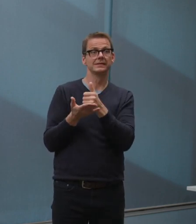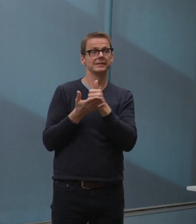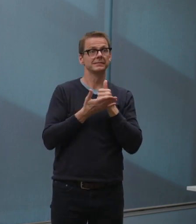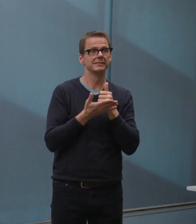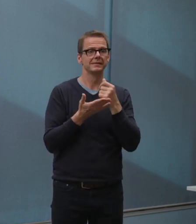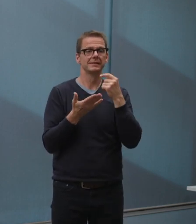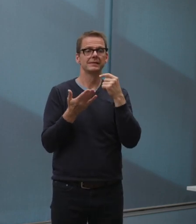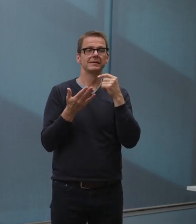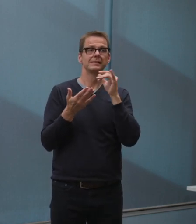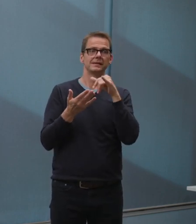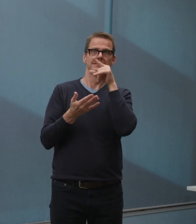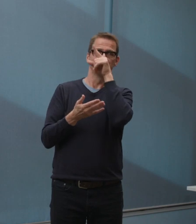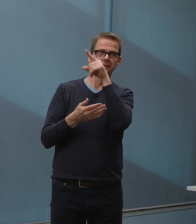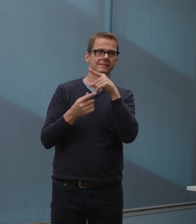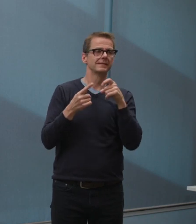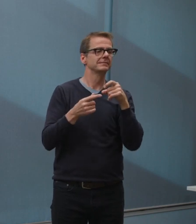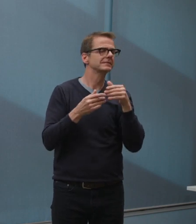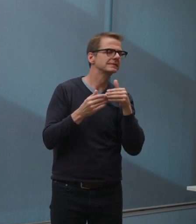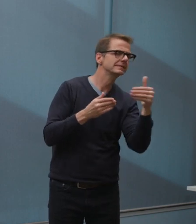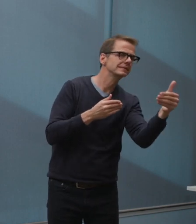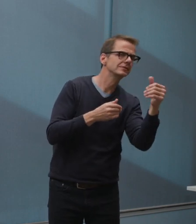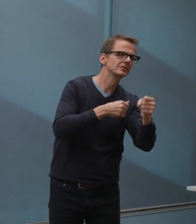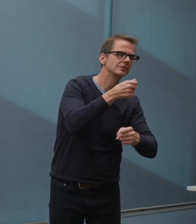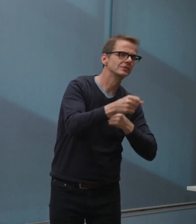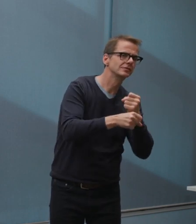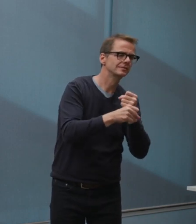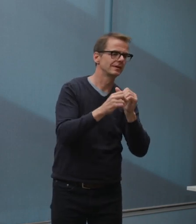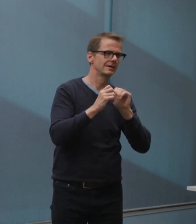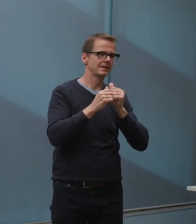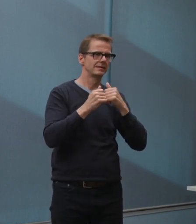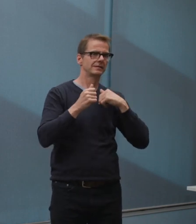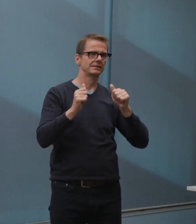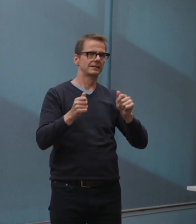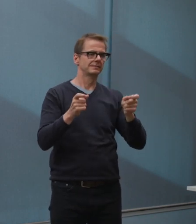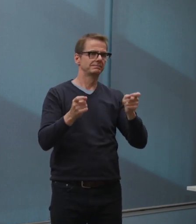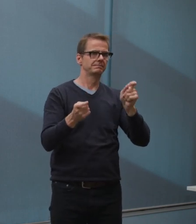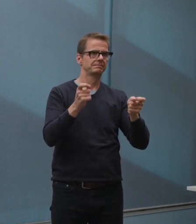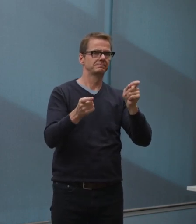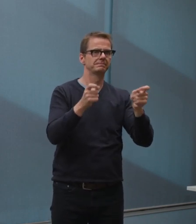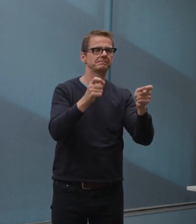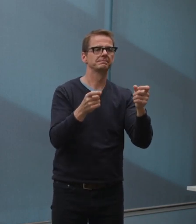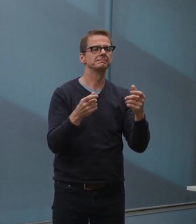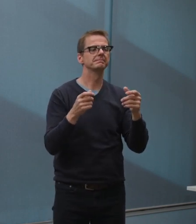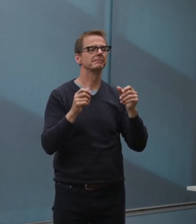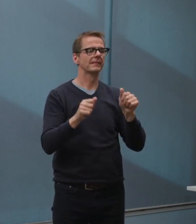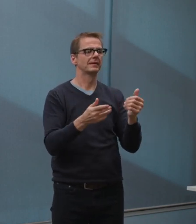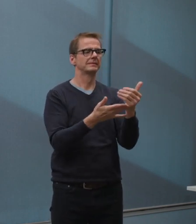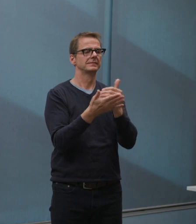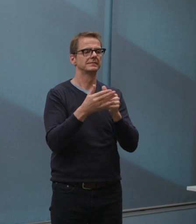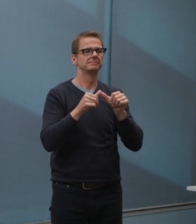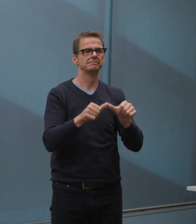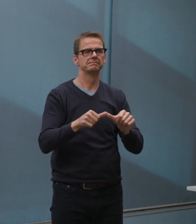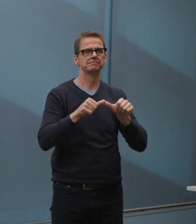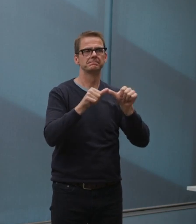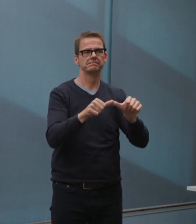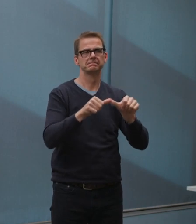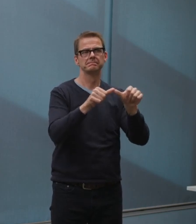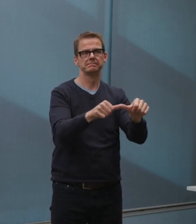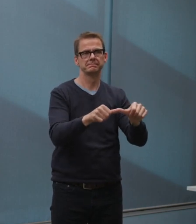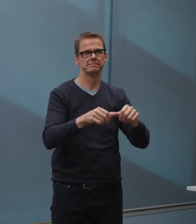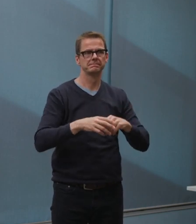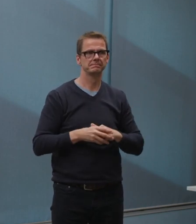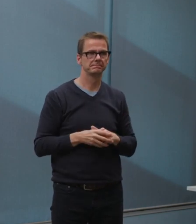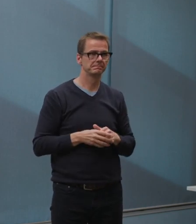Any follow-up from you, Keith, on that point? STONEHLAND- No, no follow-up. Thanks very much. Thank you. I'm going to go next,